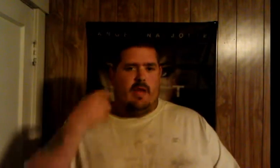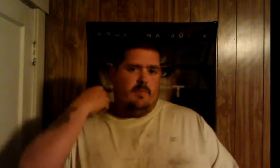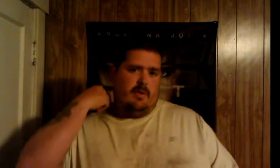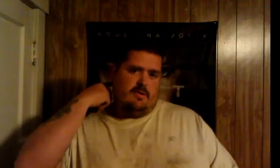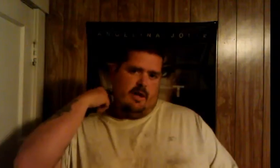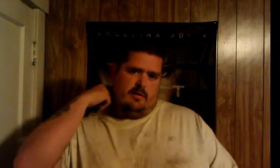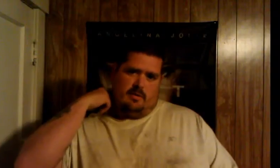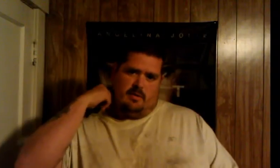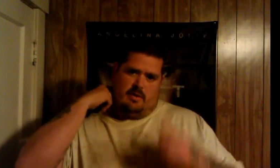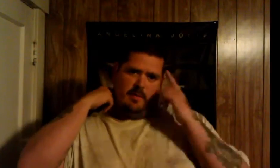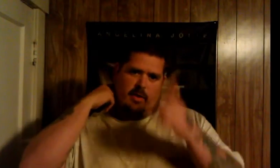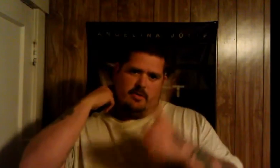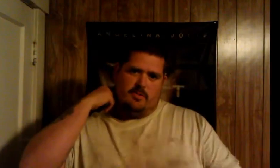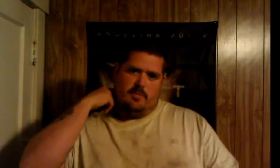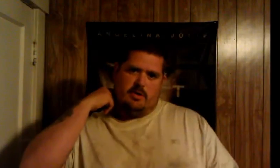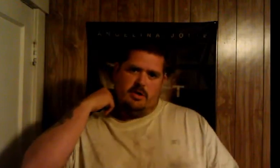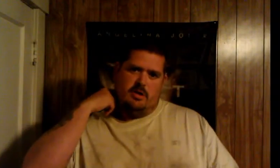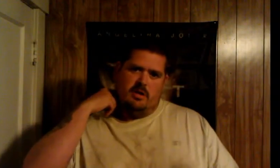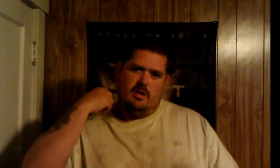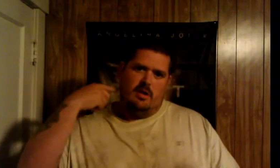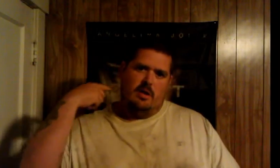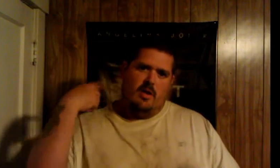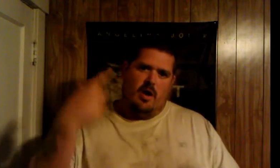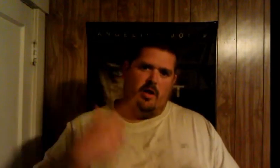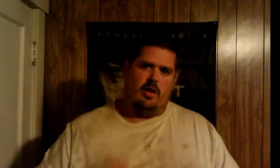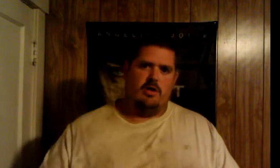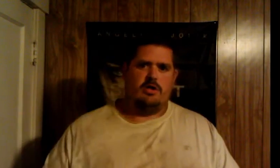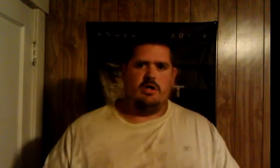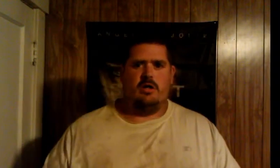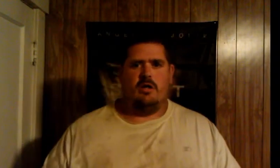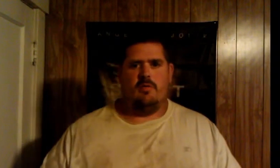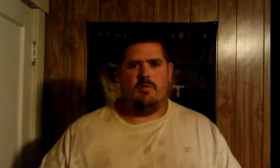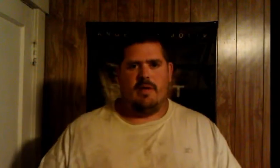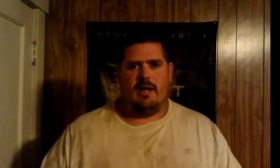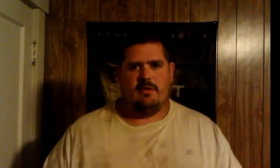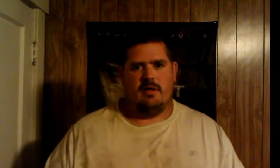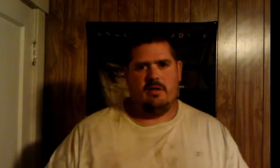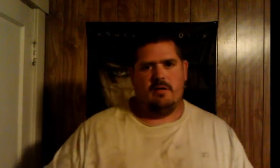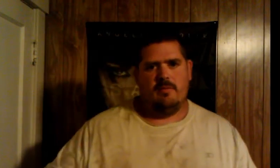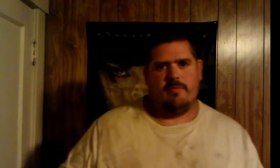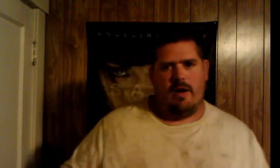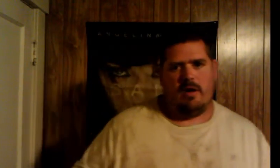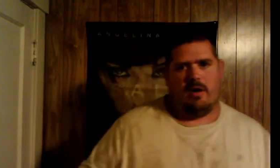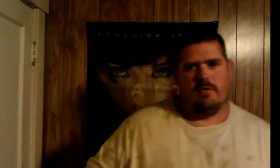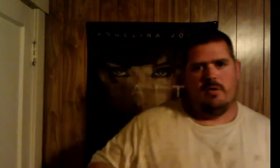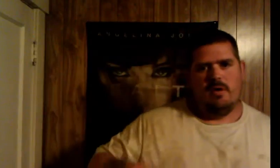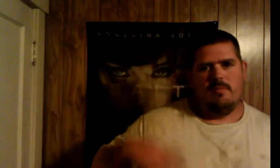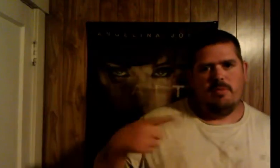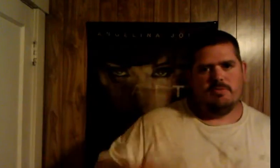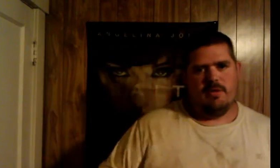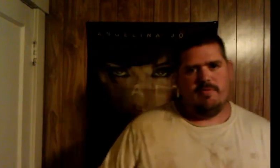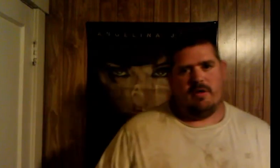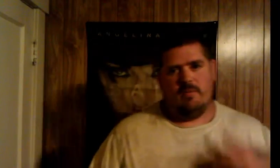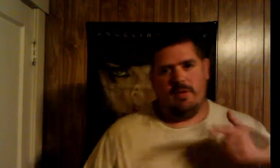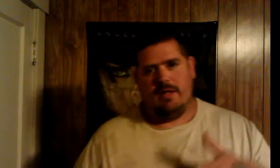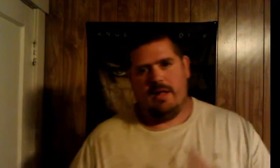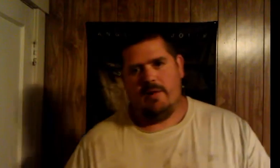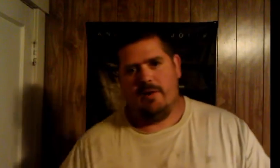that's not gonna lose my respect if i have it for them already you know with that being said i'm out this bitch all that good shit